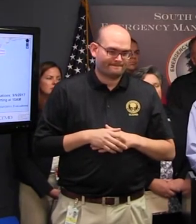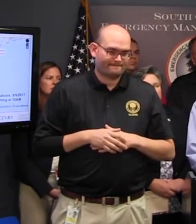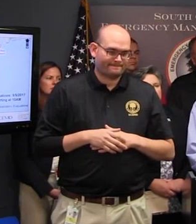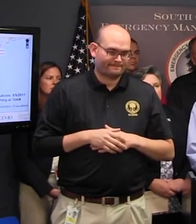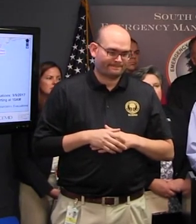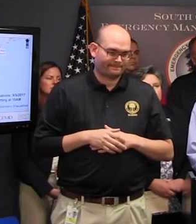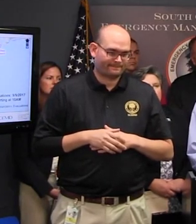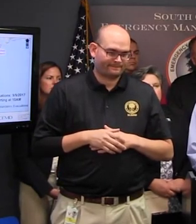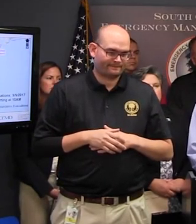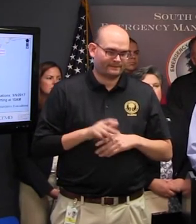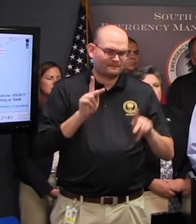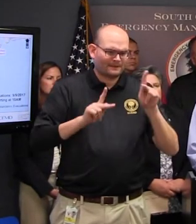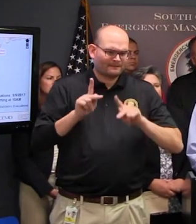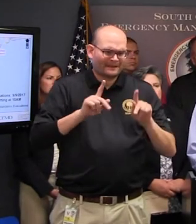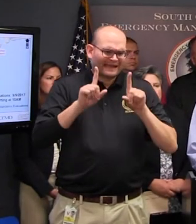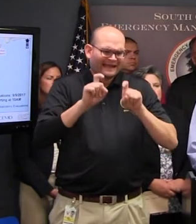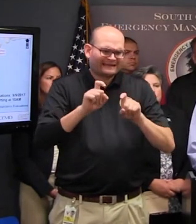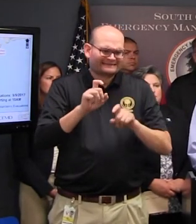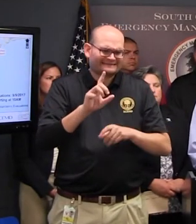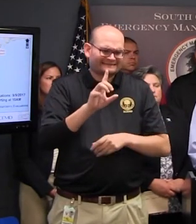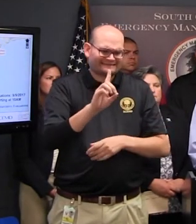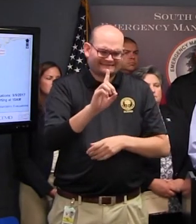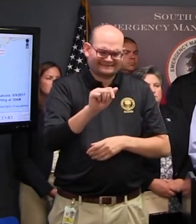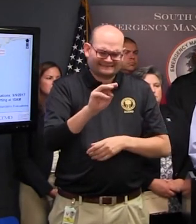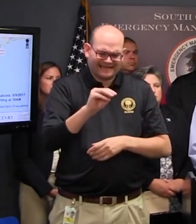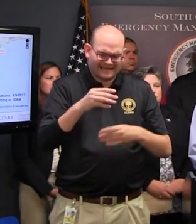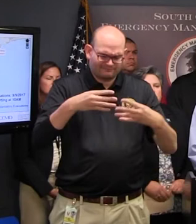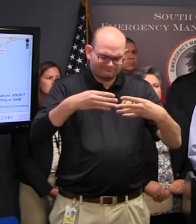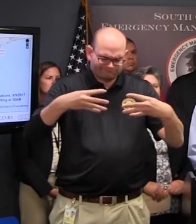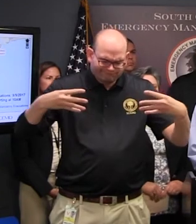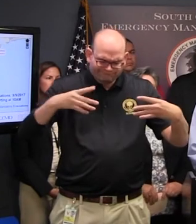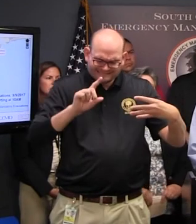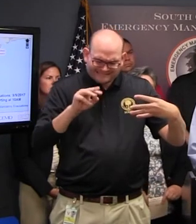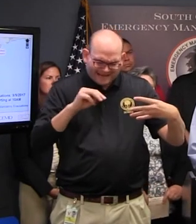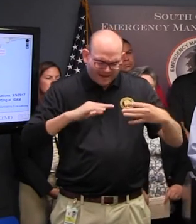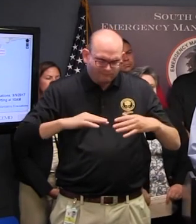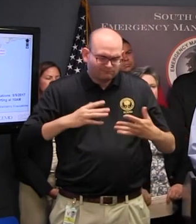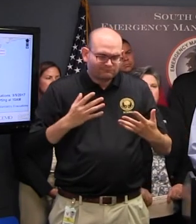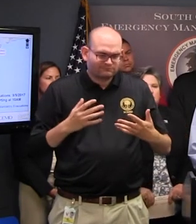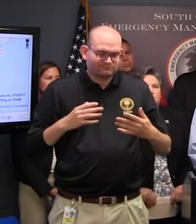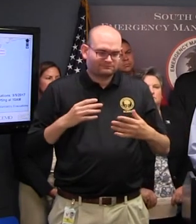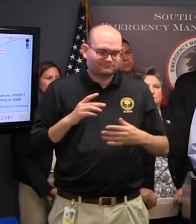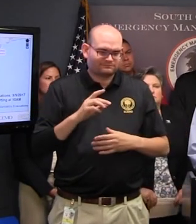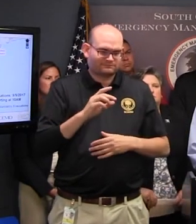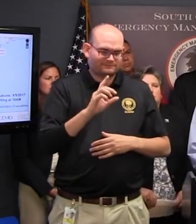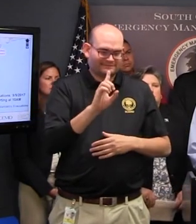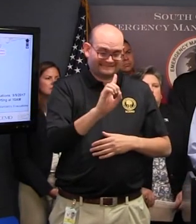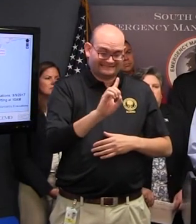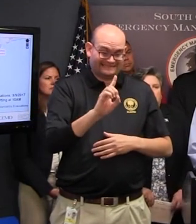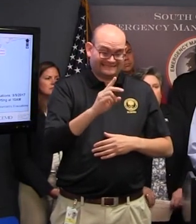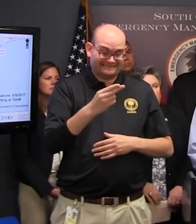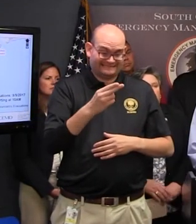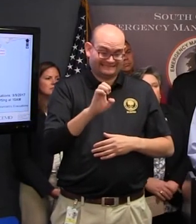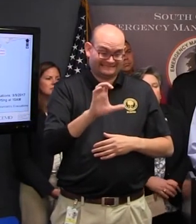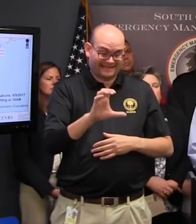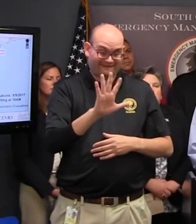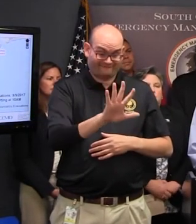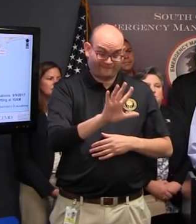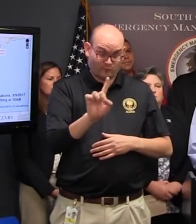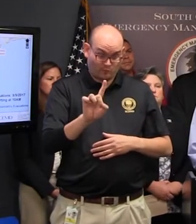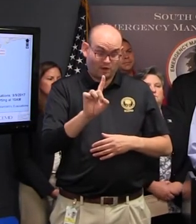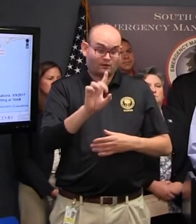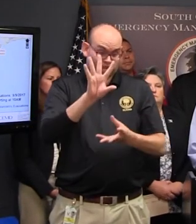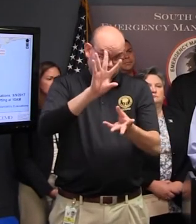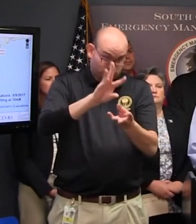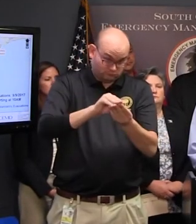dams based on my executive order DHEC has inspected 51 dams in the state and identify eight